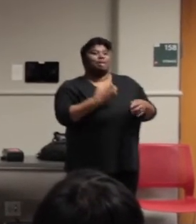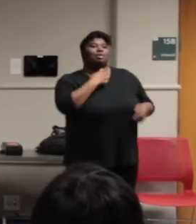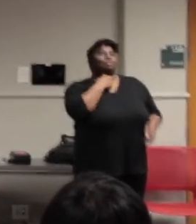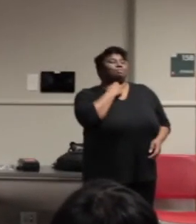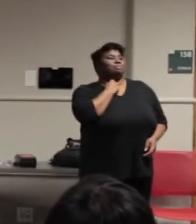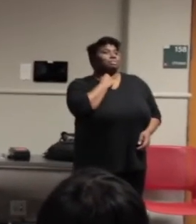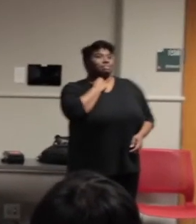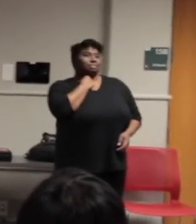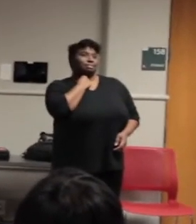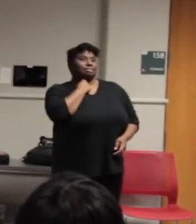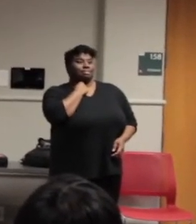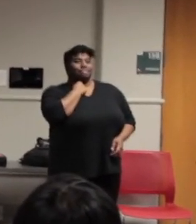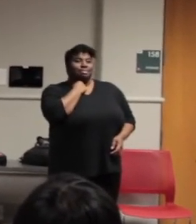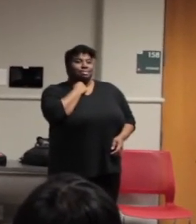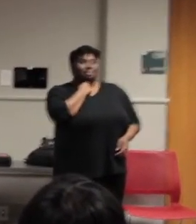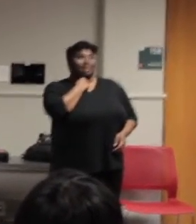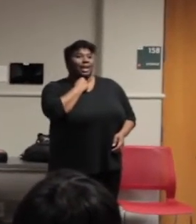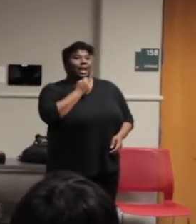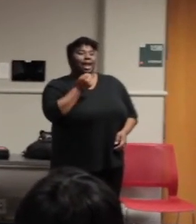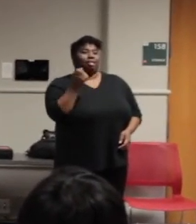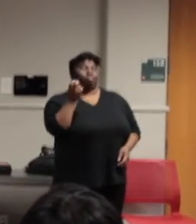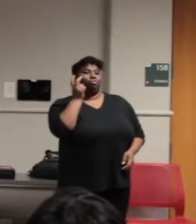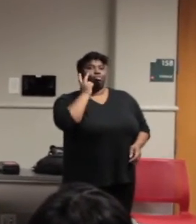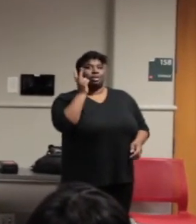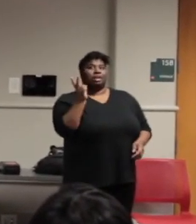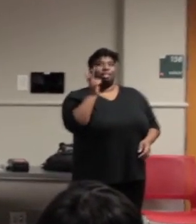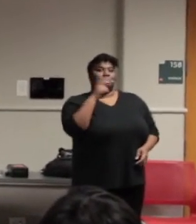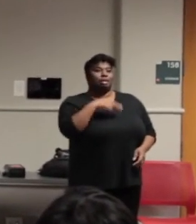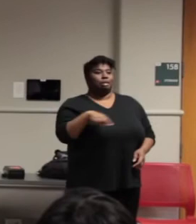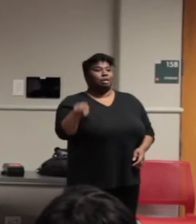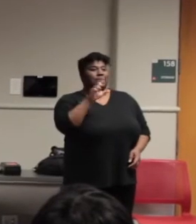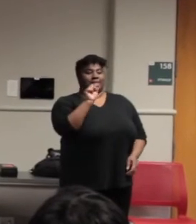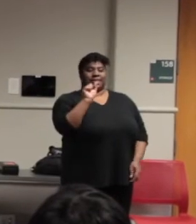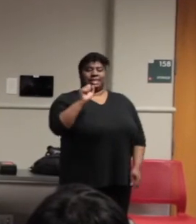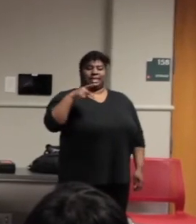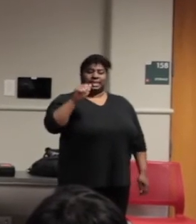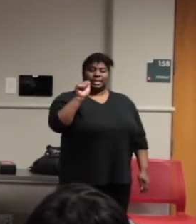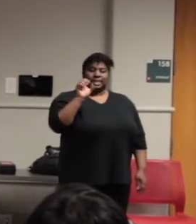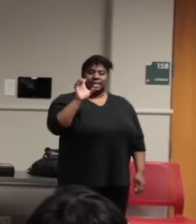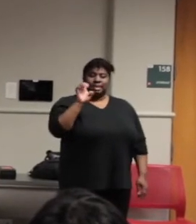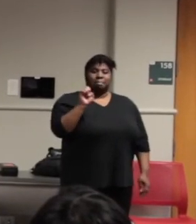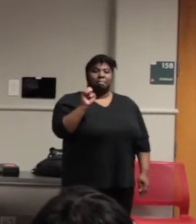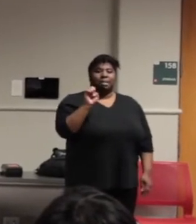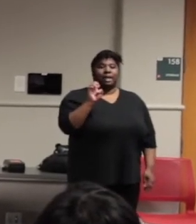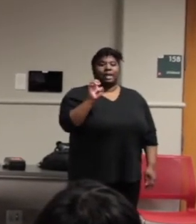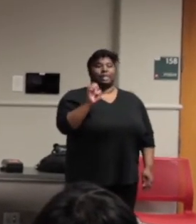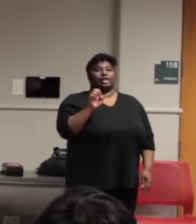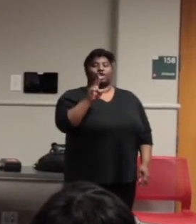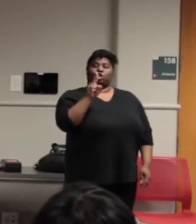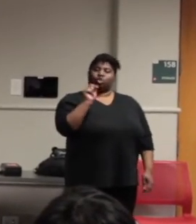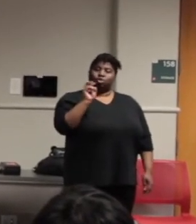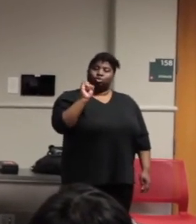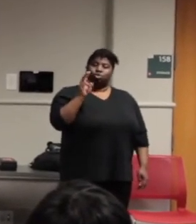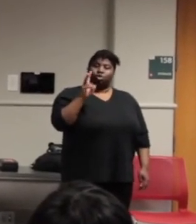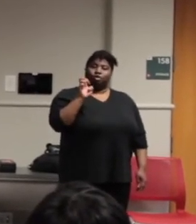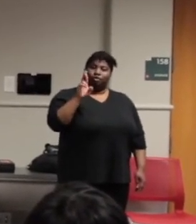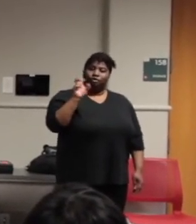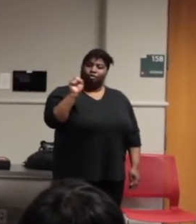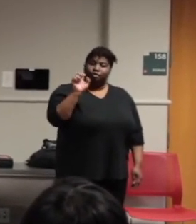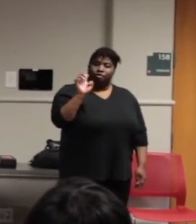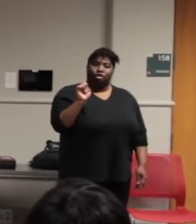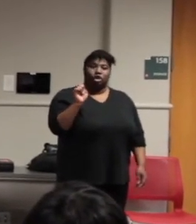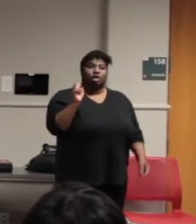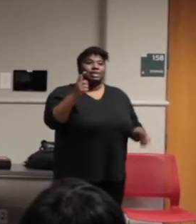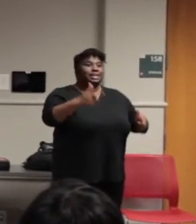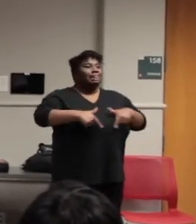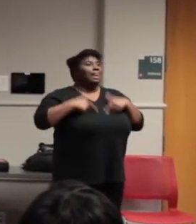thrown out into the vastness of space, the cosmic reality of the universe, the eternal composition, a symposium of life,